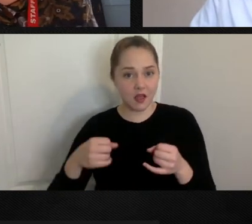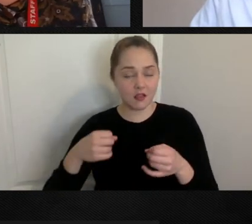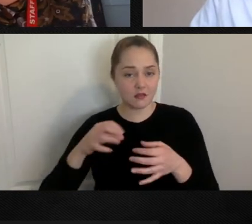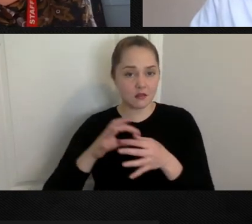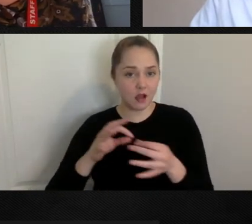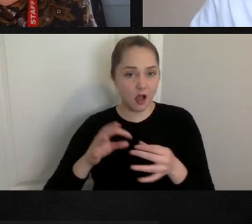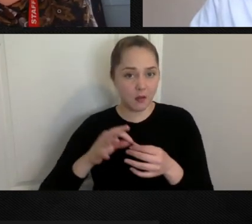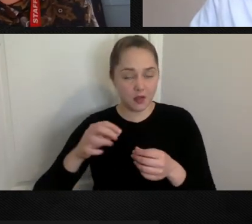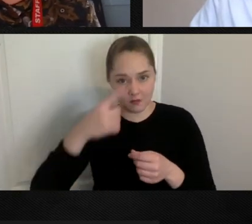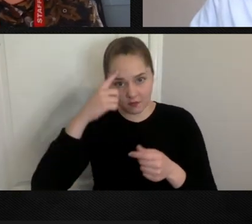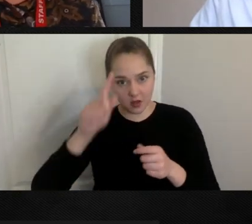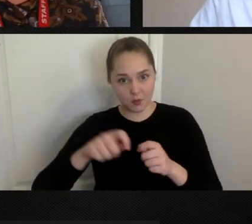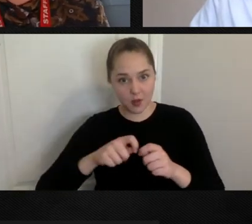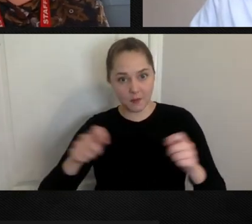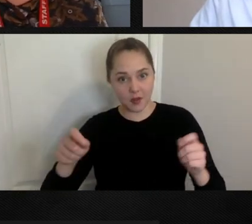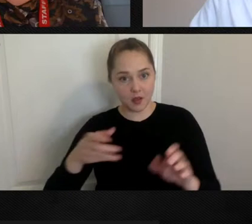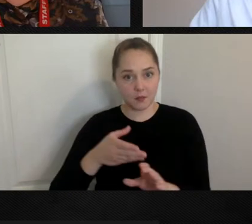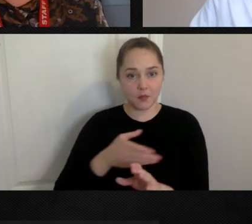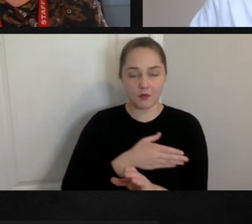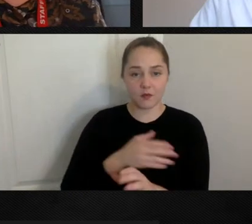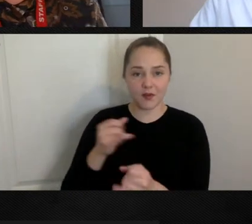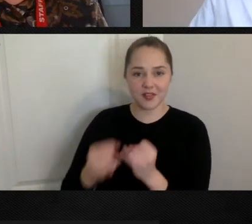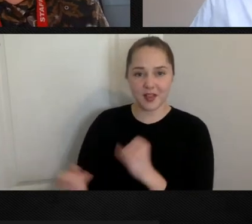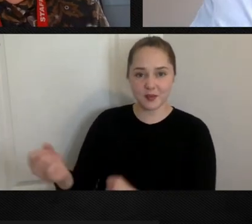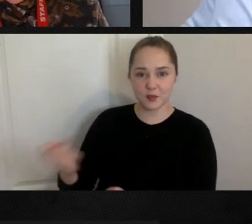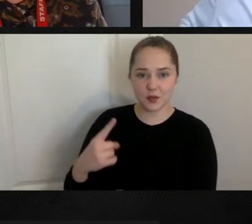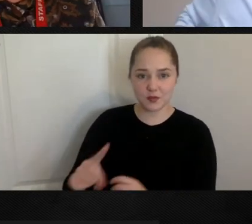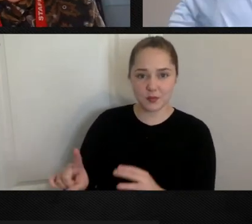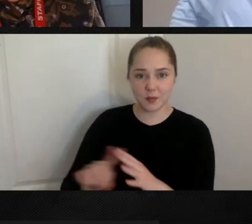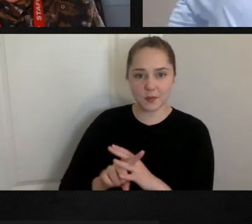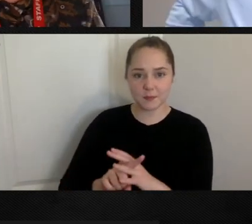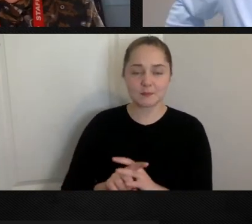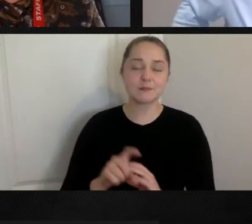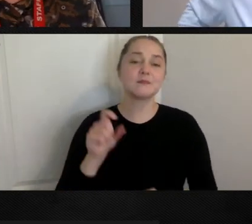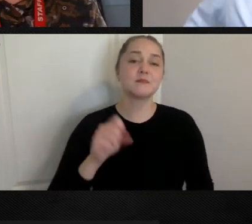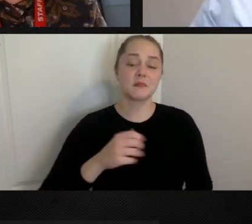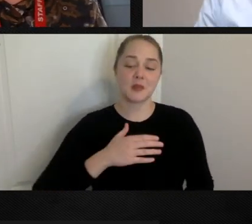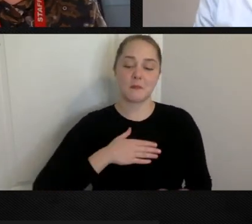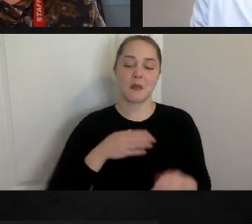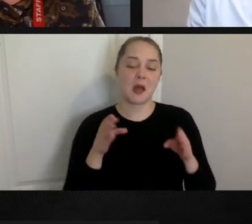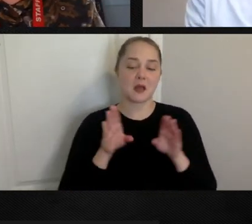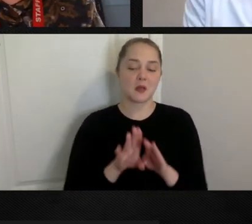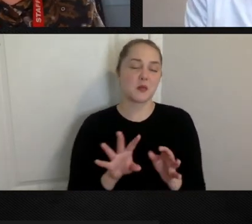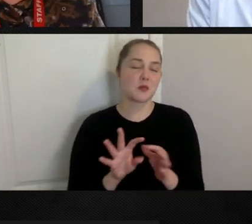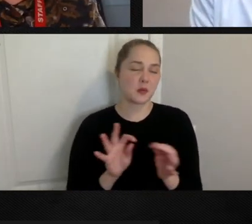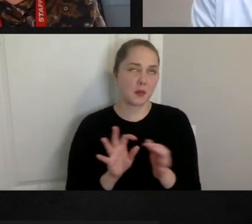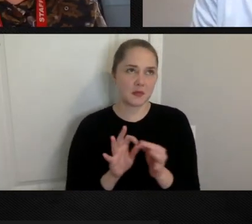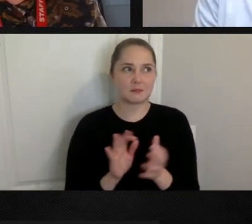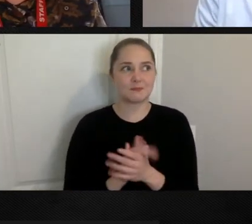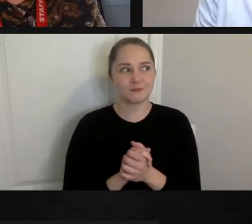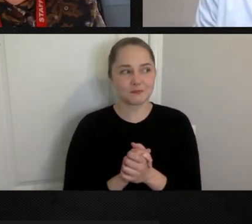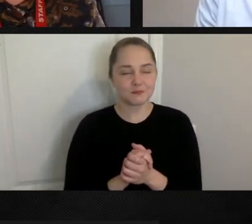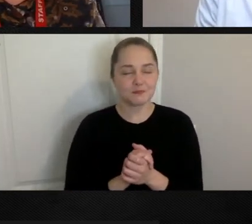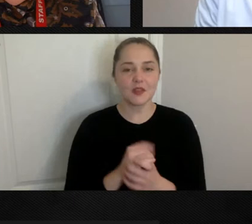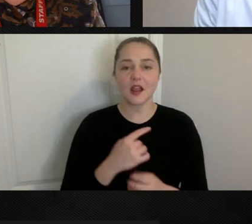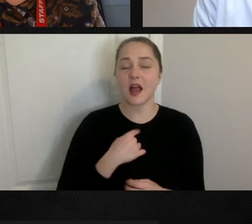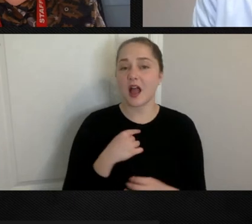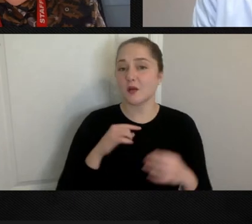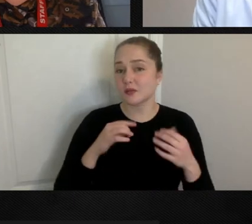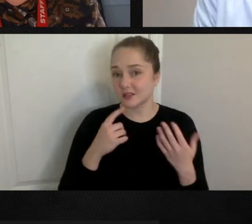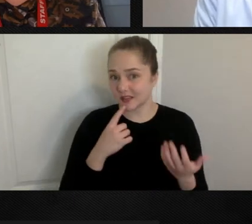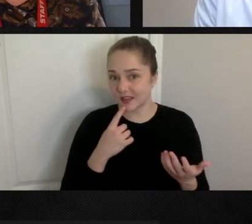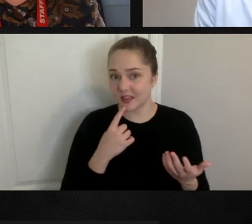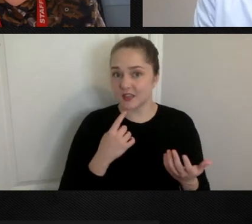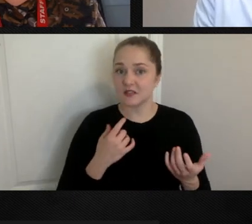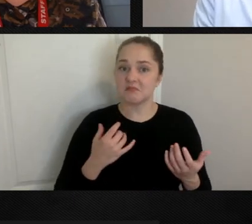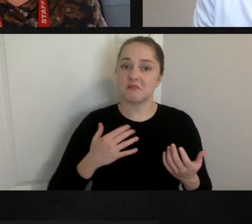while we wait for those final comments to roll through? Yes, this is my closeout. What I would say is at this stage in my